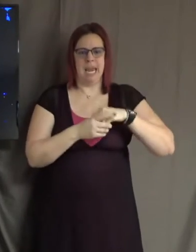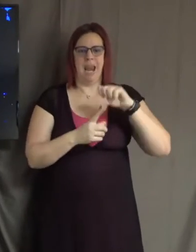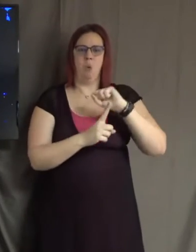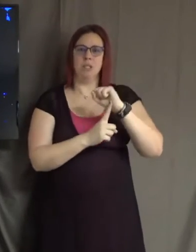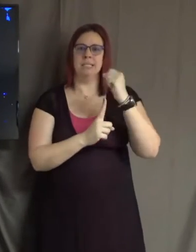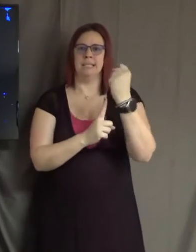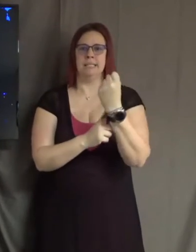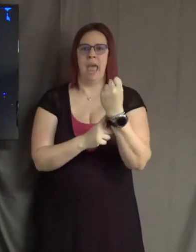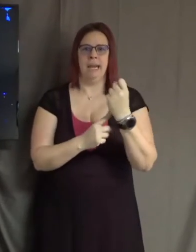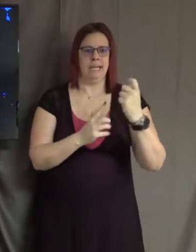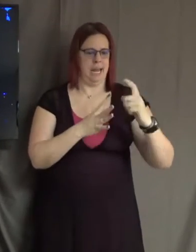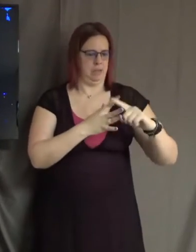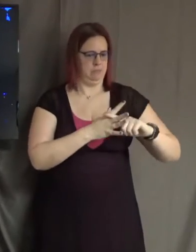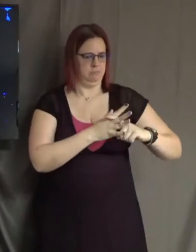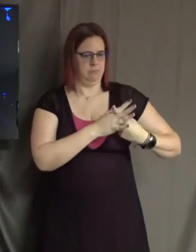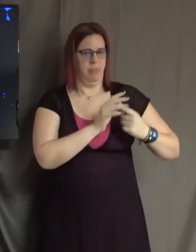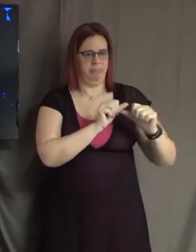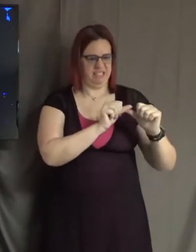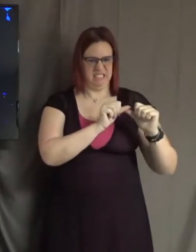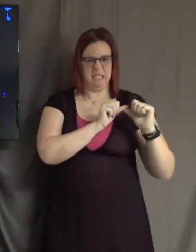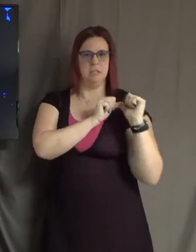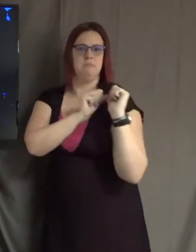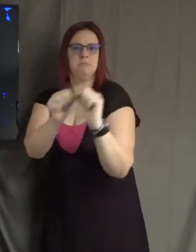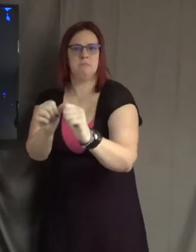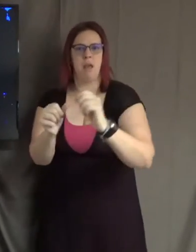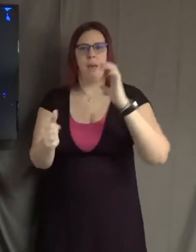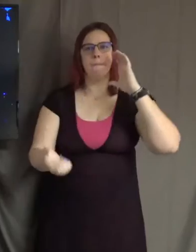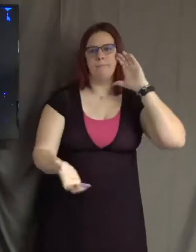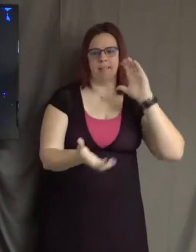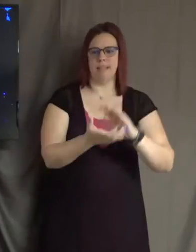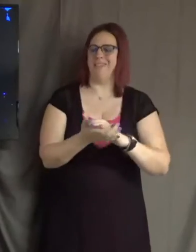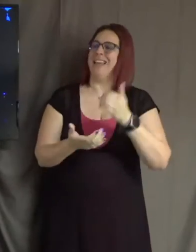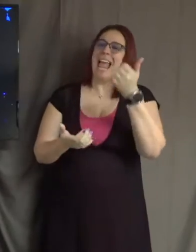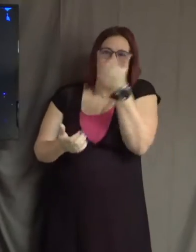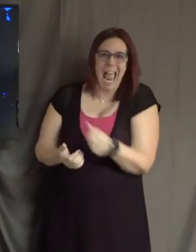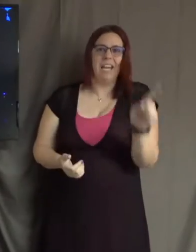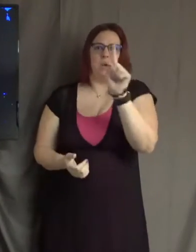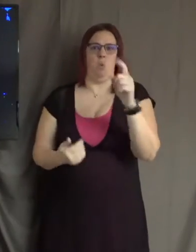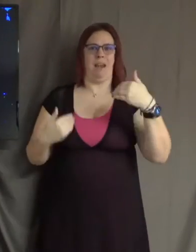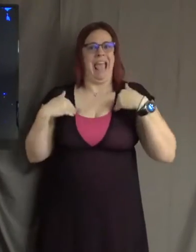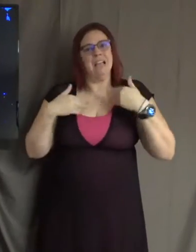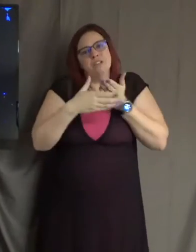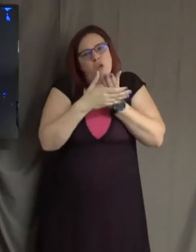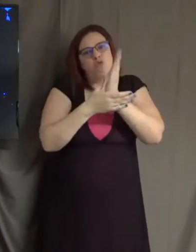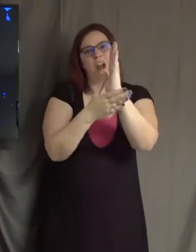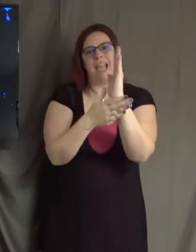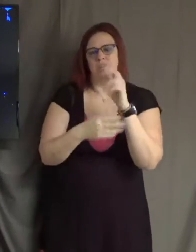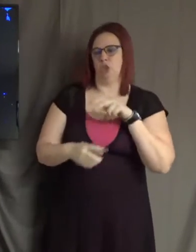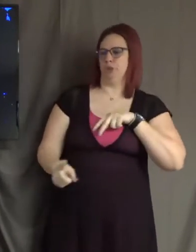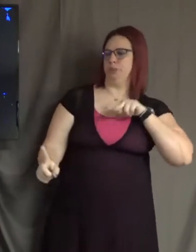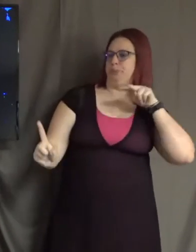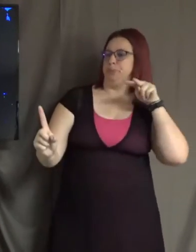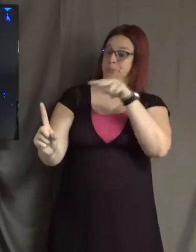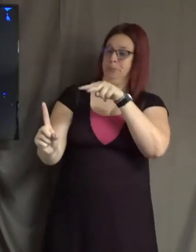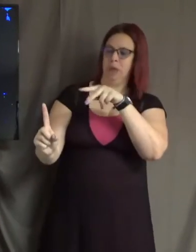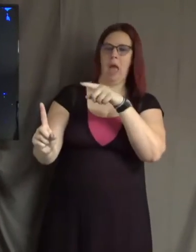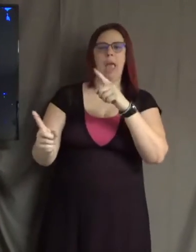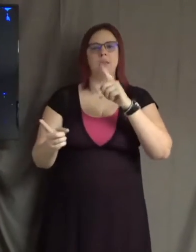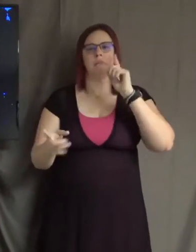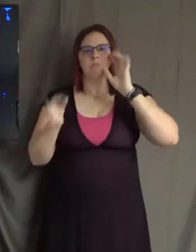of believing that anyone has a right to look at someone and come to conclusions like that. Hear one sentence that someone